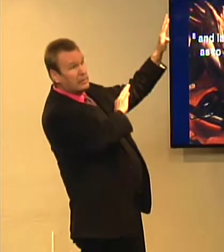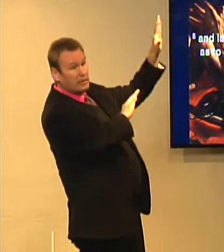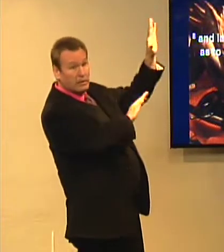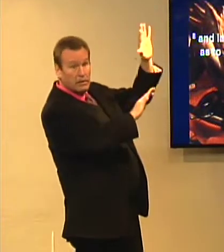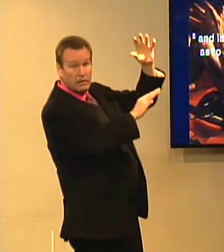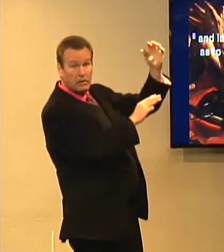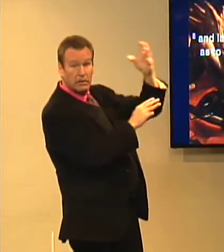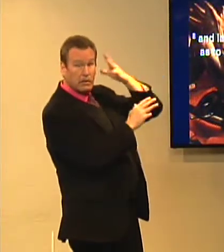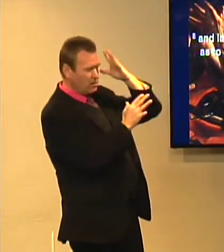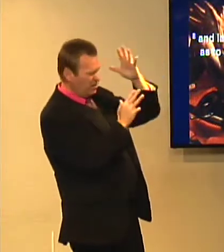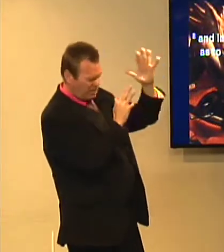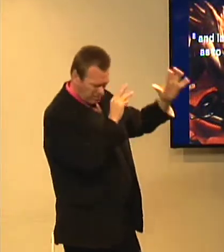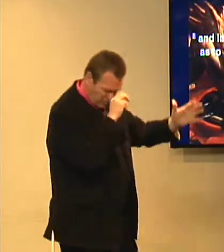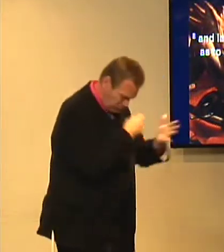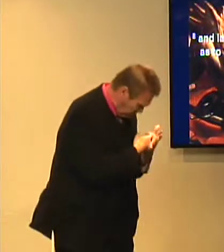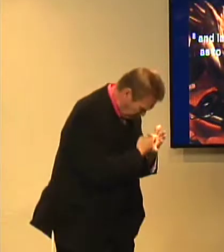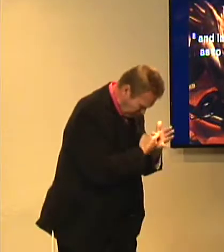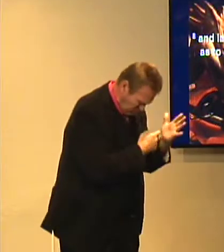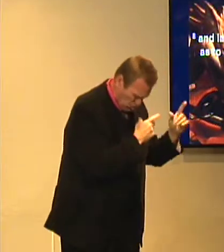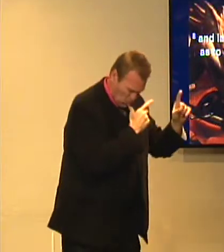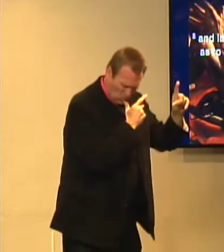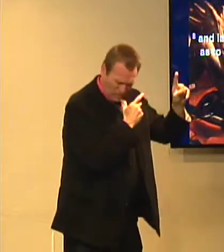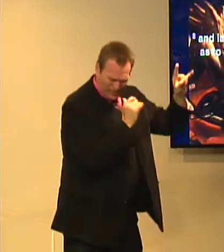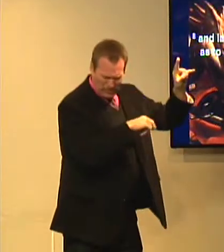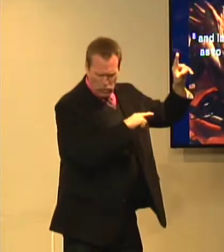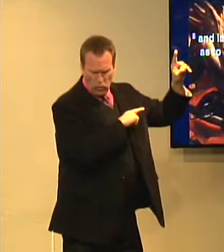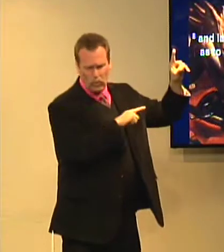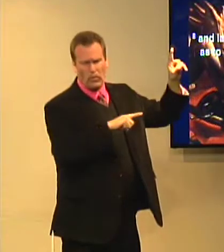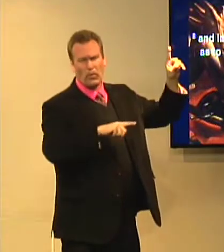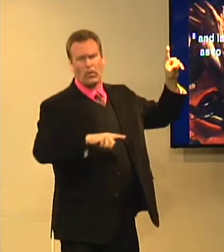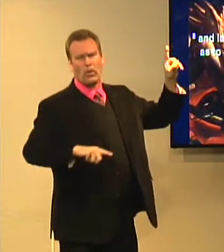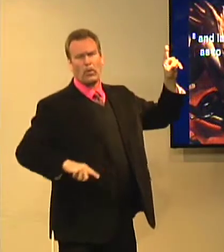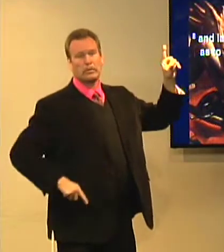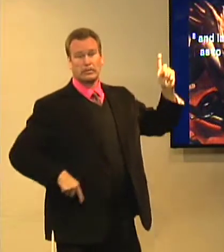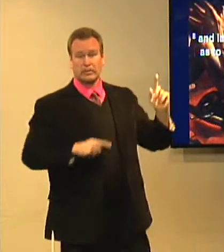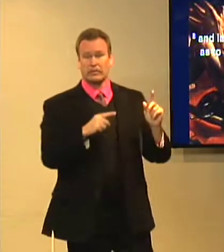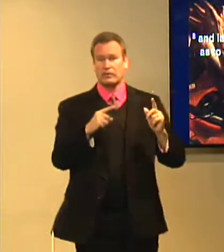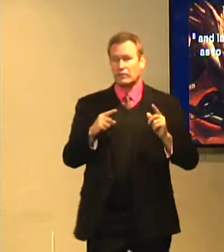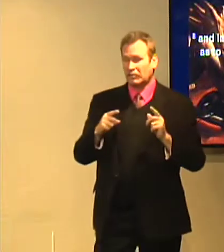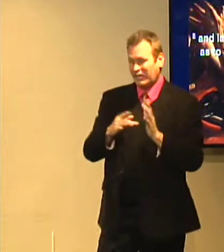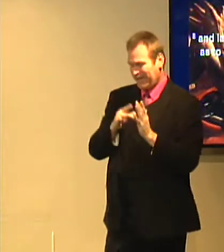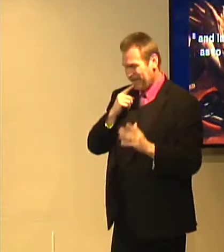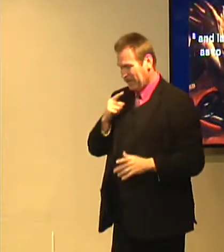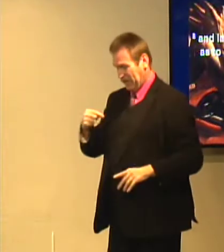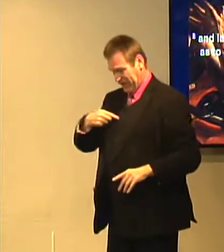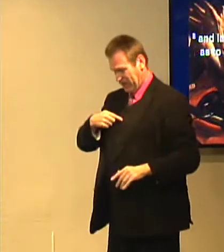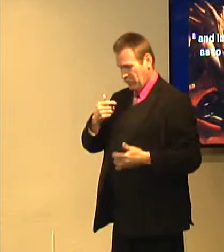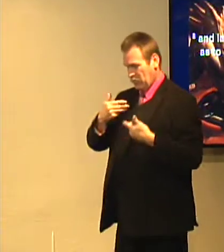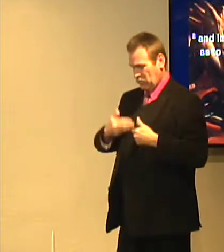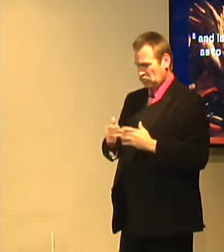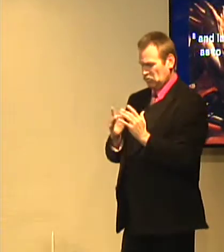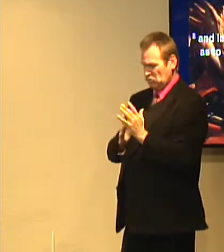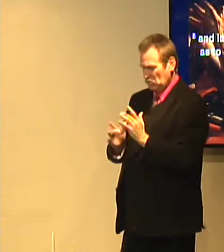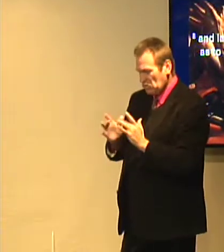where he was taken back, where he was blinded. Saul was going to Damascus, and he